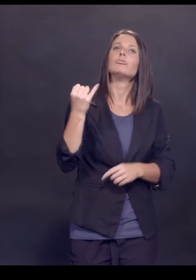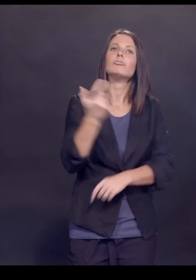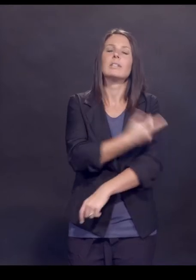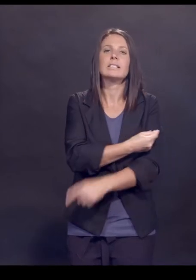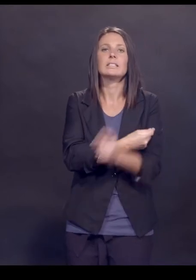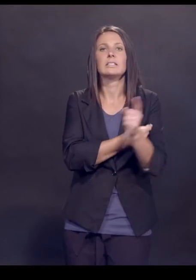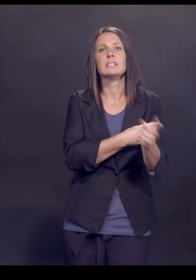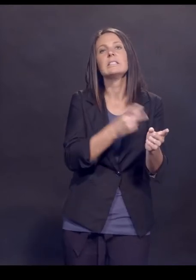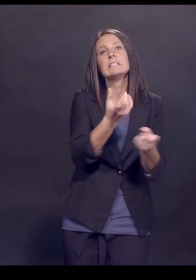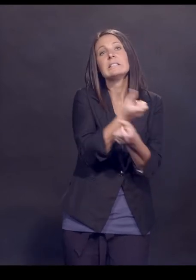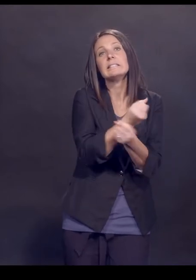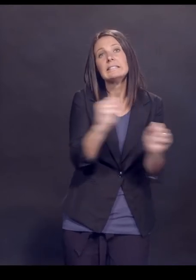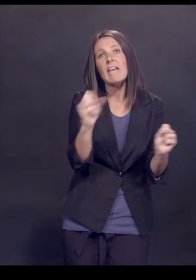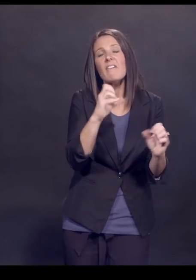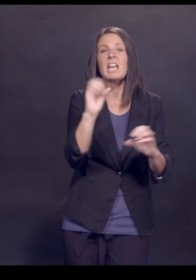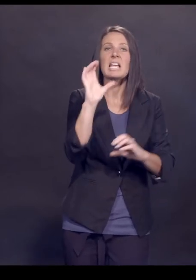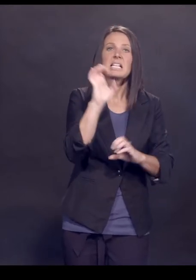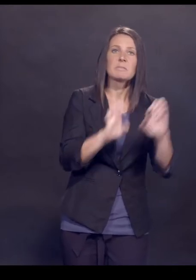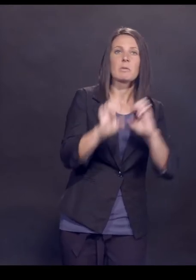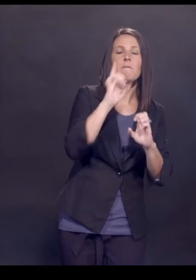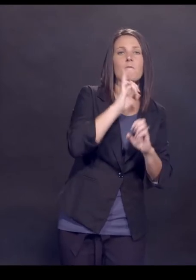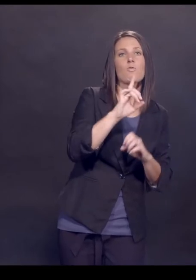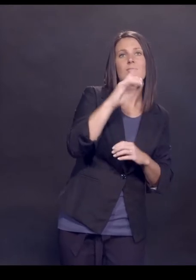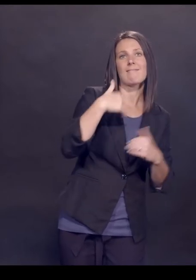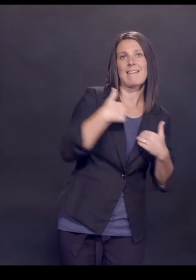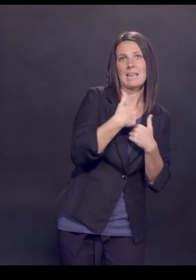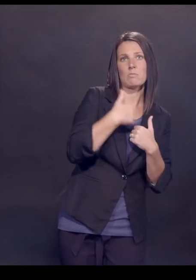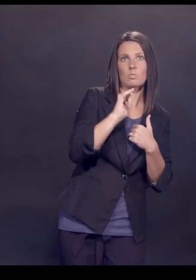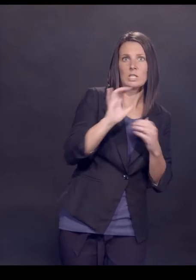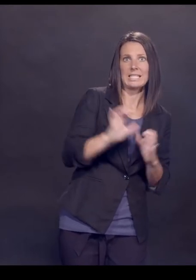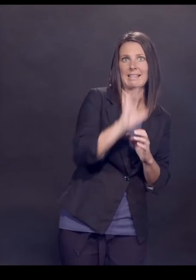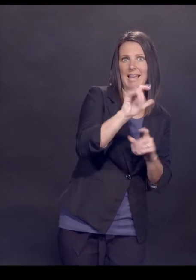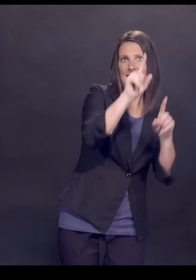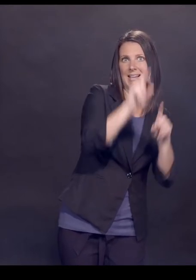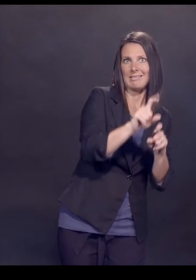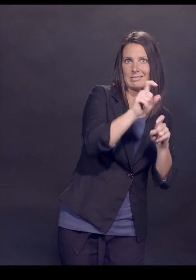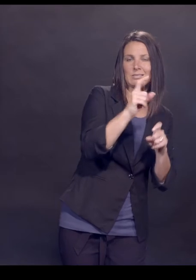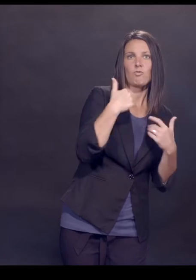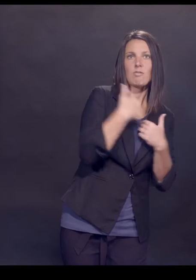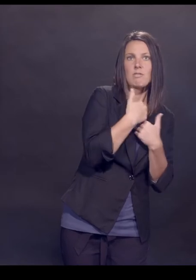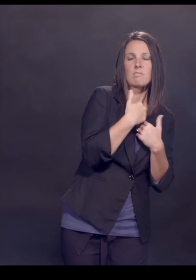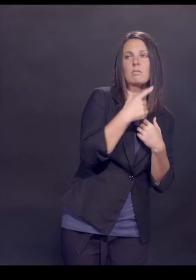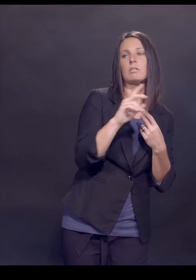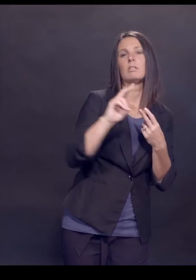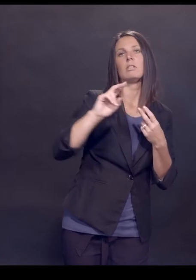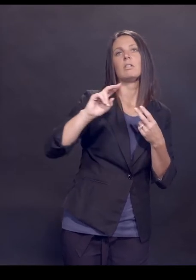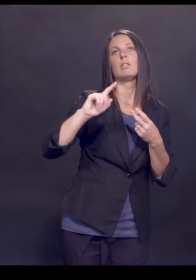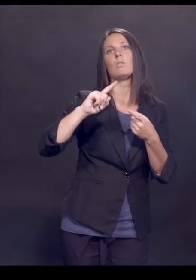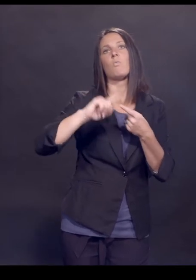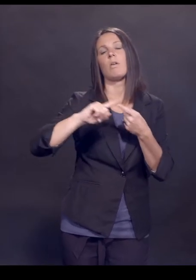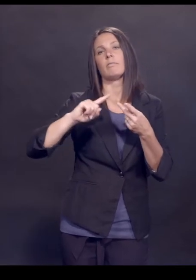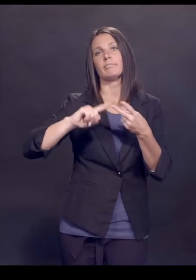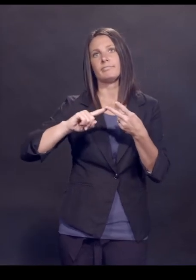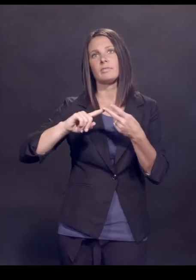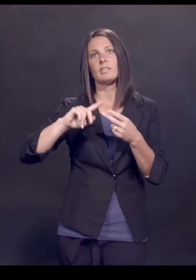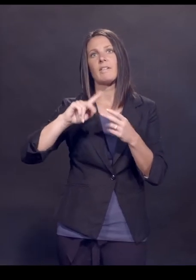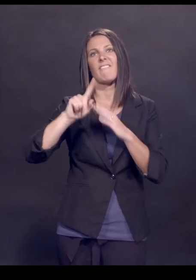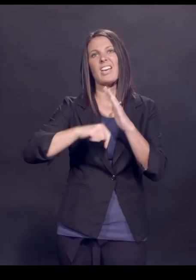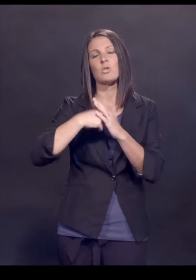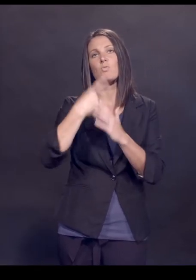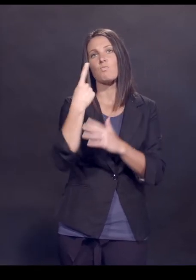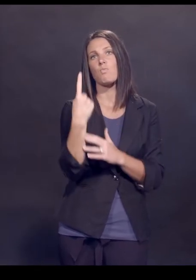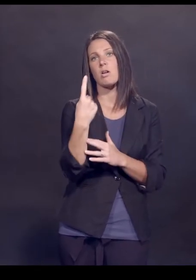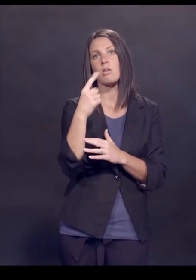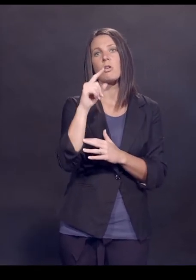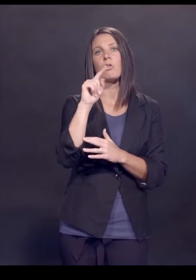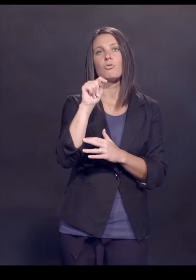is at least safe in experimental animals. That was done. Then you go to phase one trials. Phase one trials